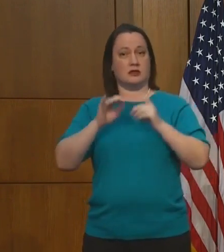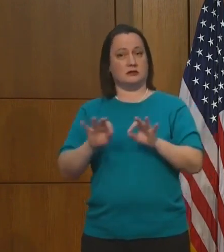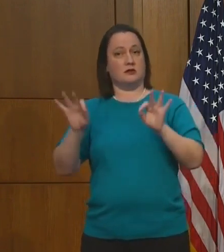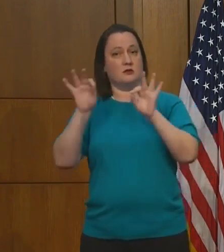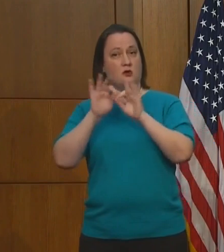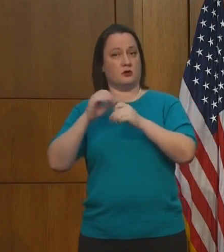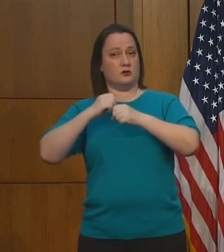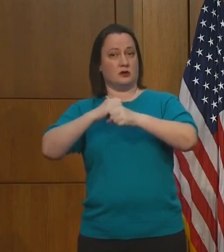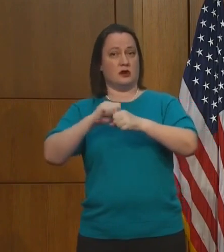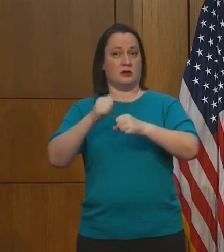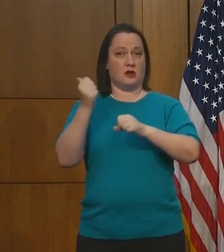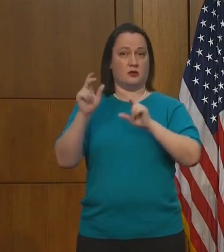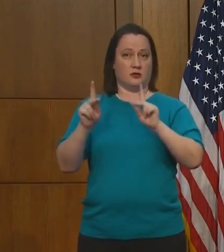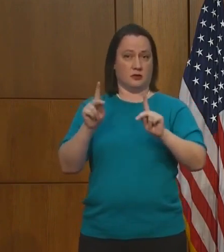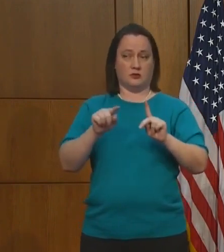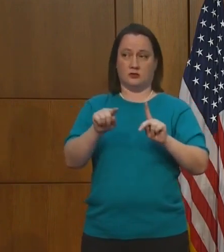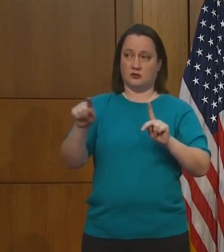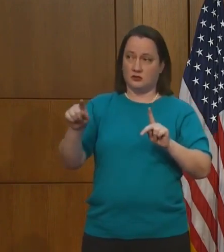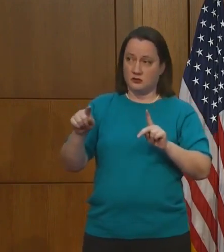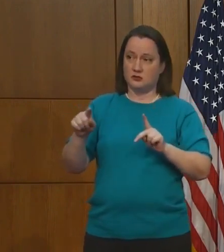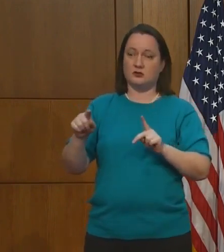protect others, especially our workers. workers. To